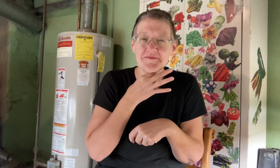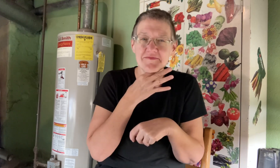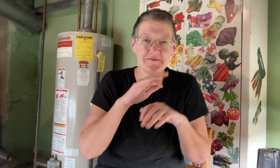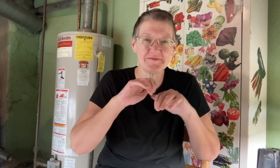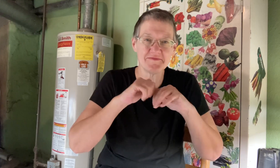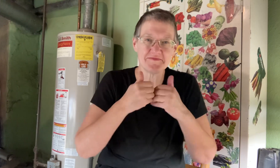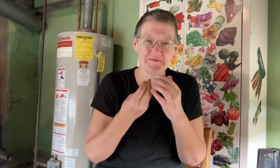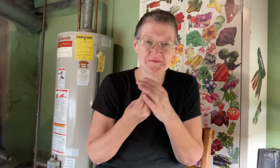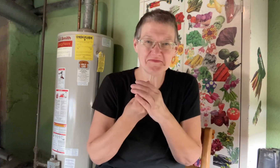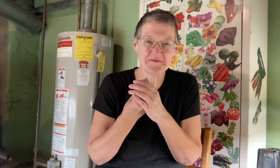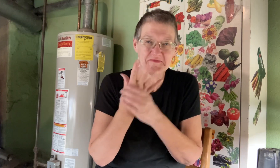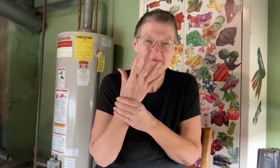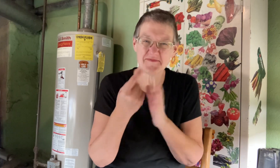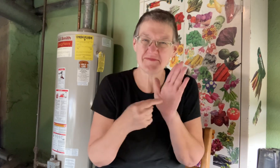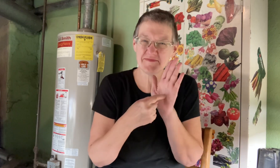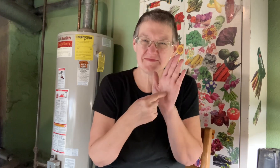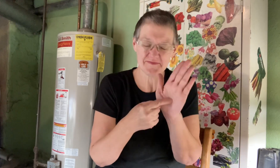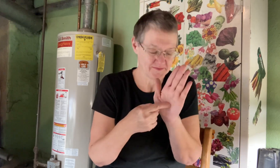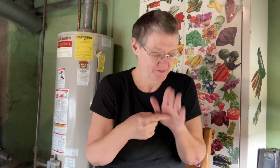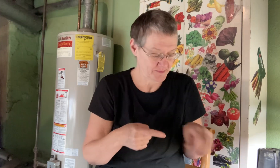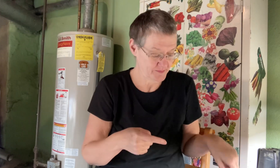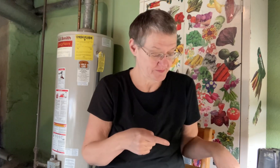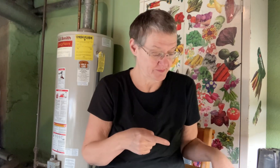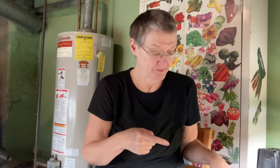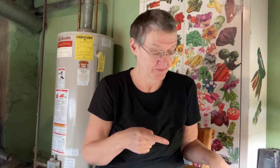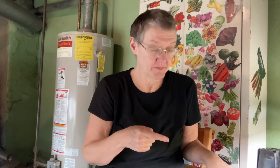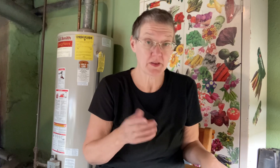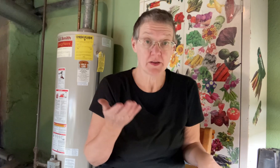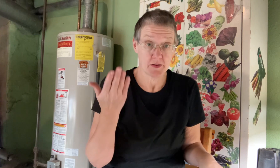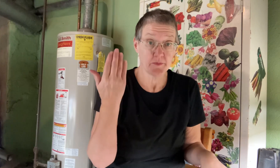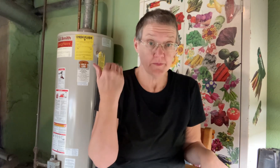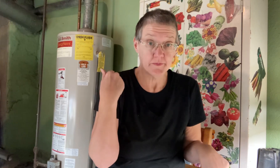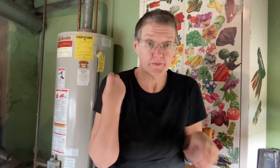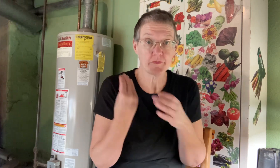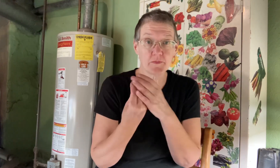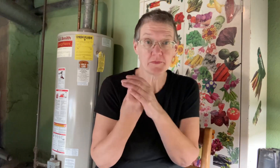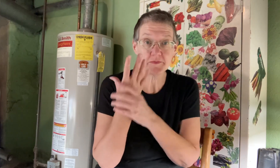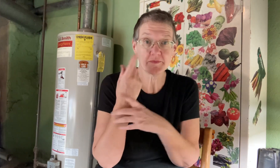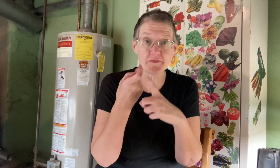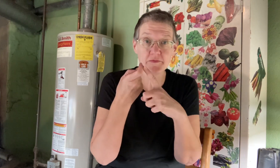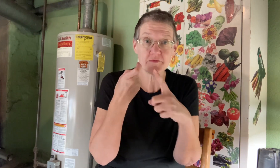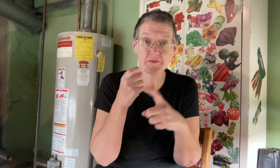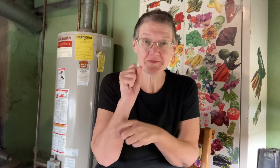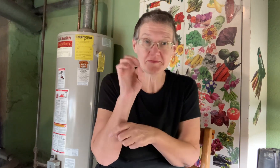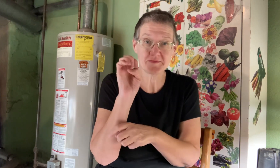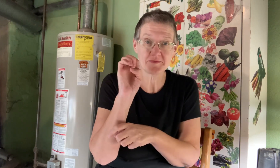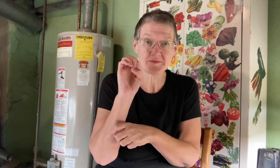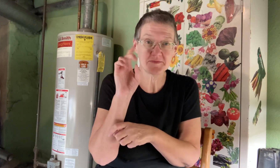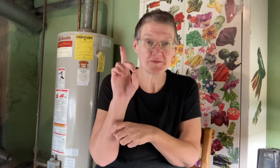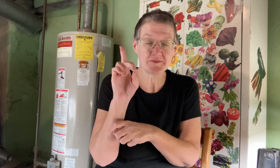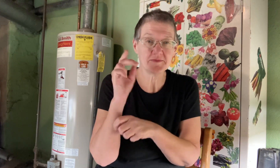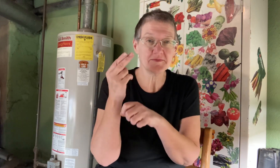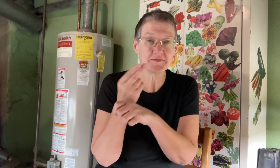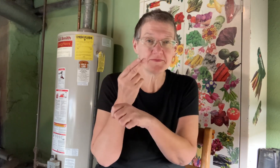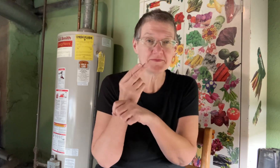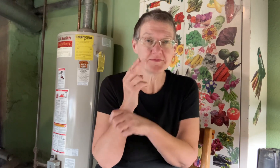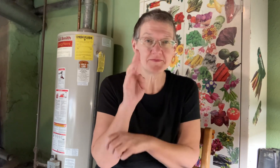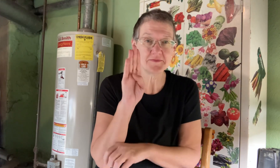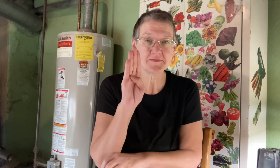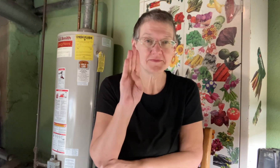of people are curious how to grow it so i thought i would show y'all how i've grown it before from seeds and i've always